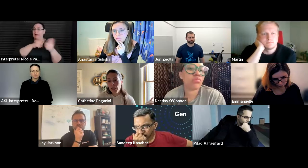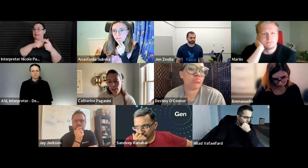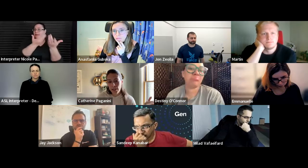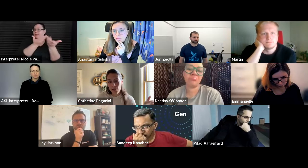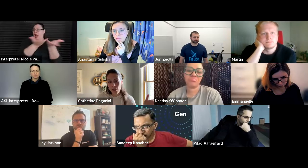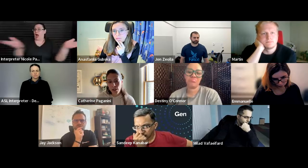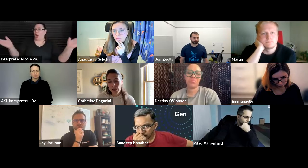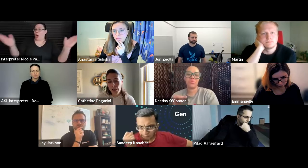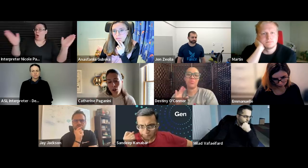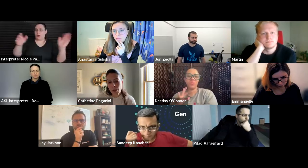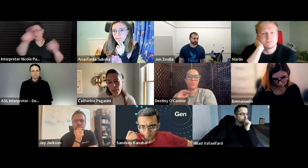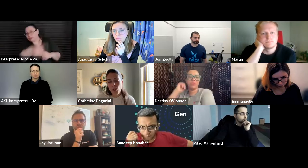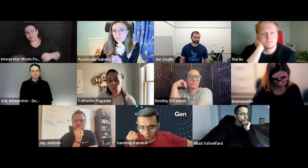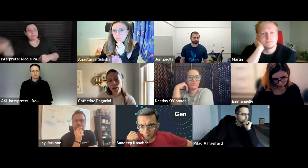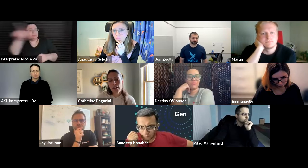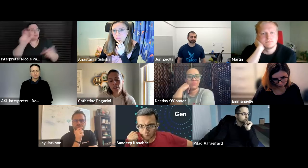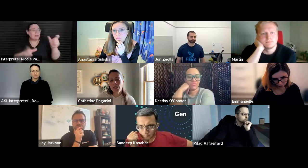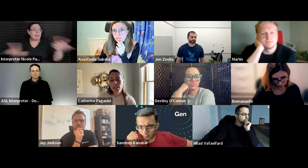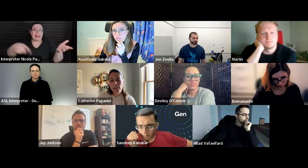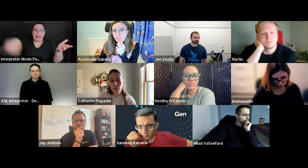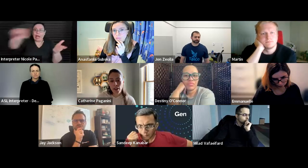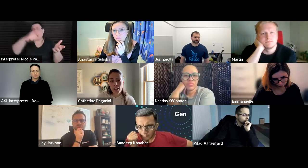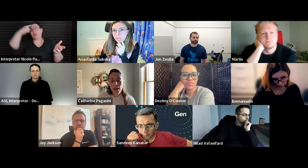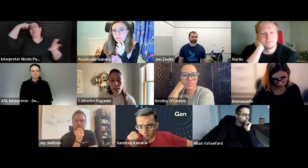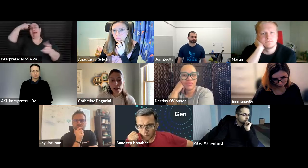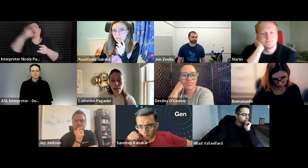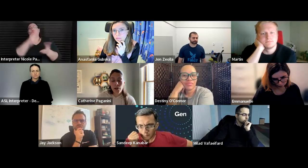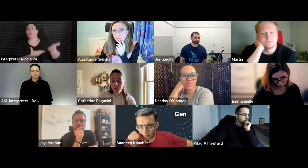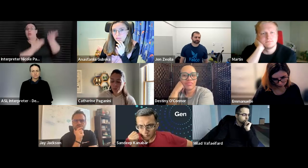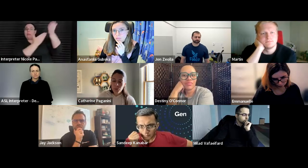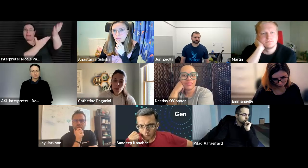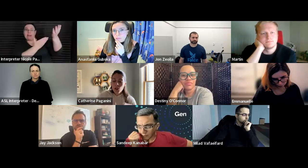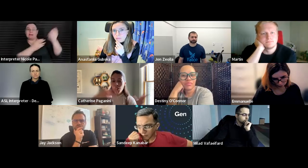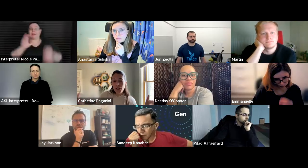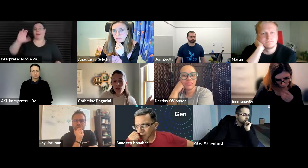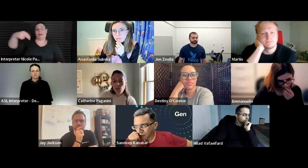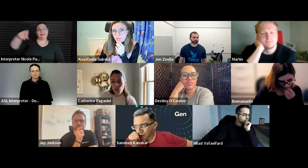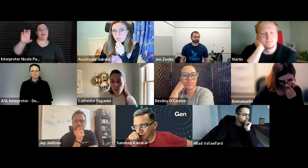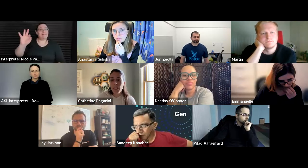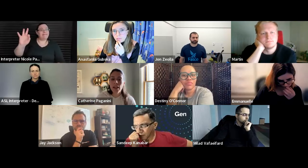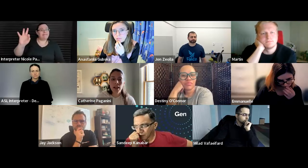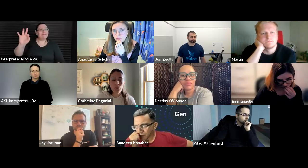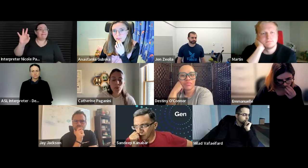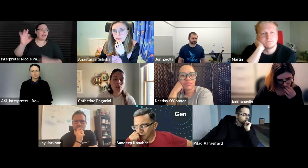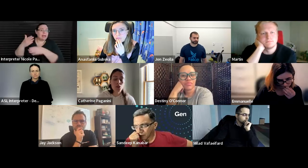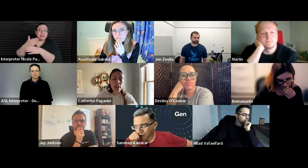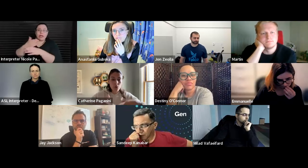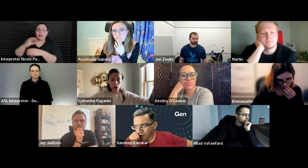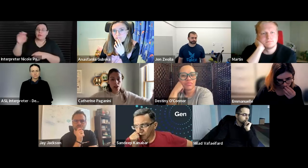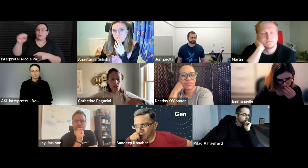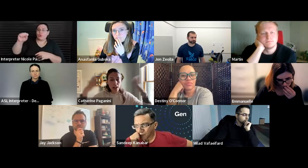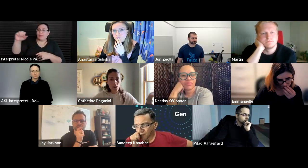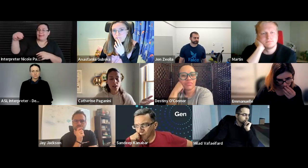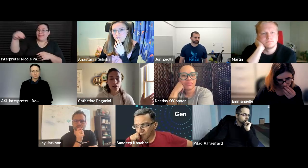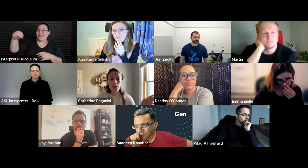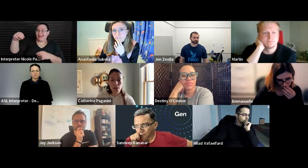everyone here can uh can nominate someone the cncf can um share it on social media and we just do